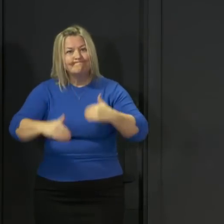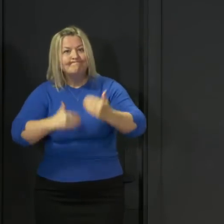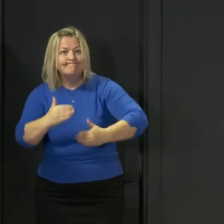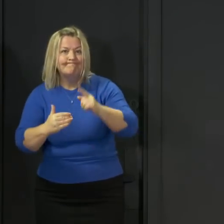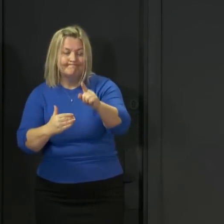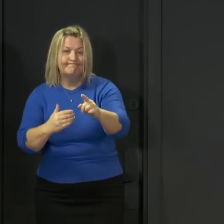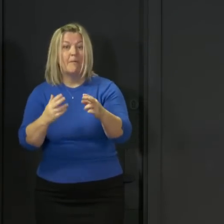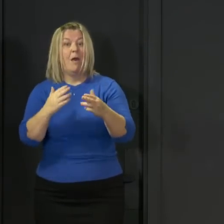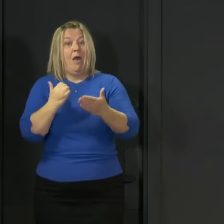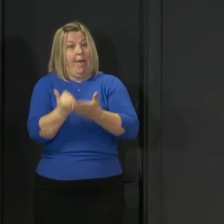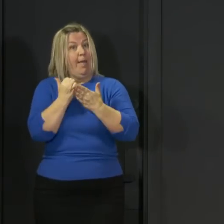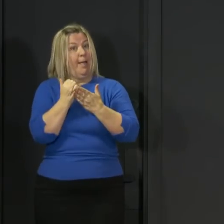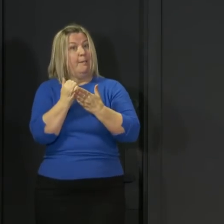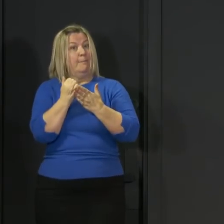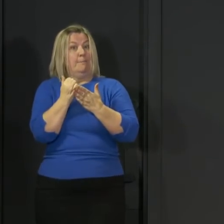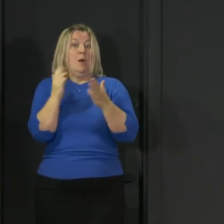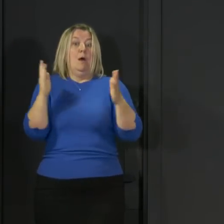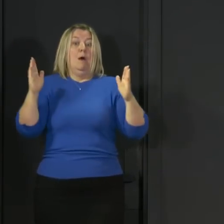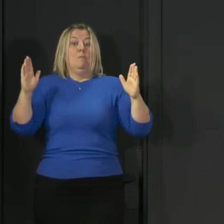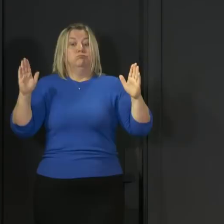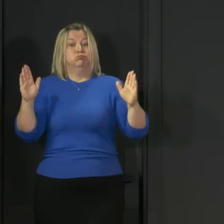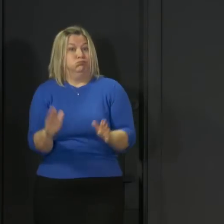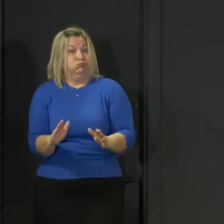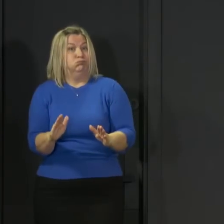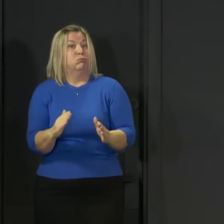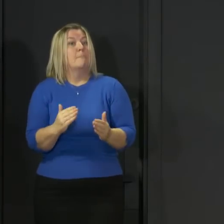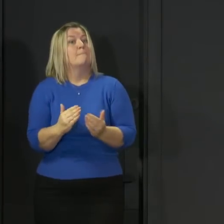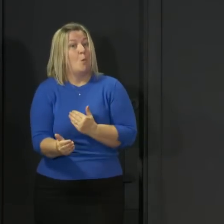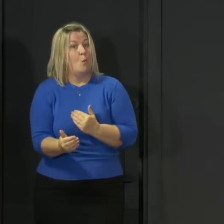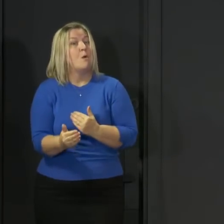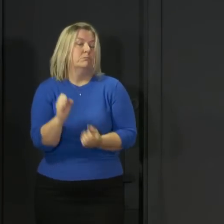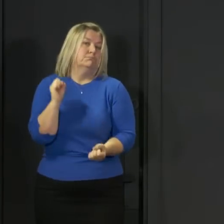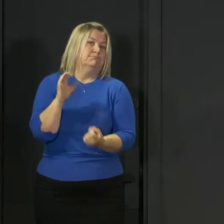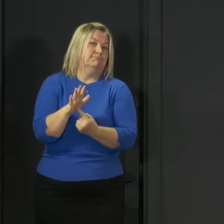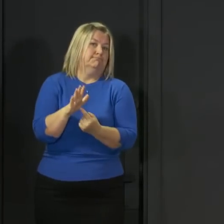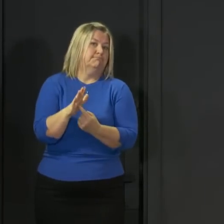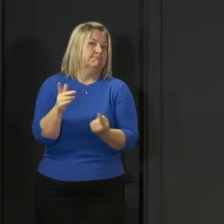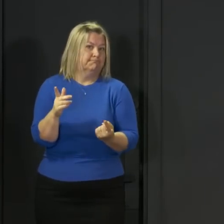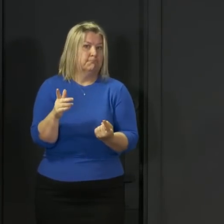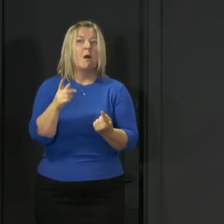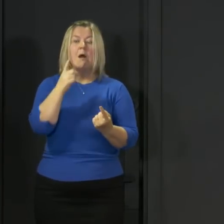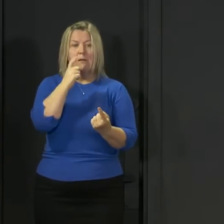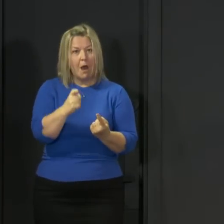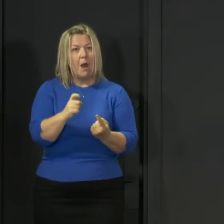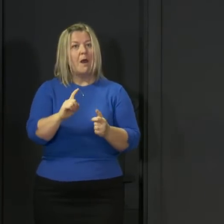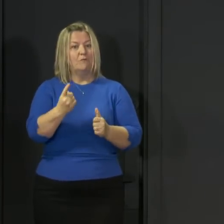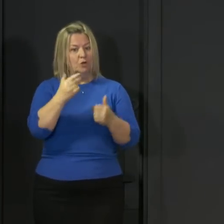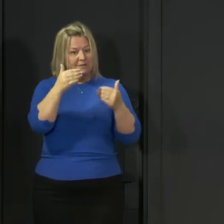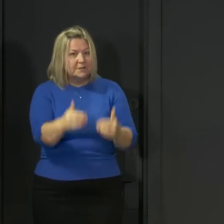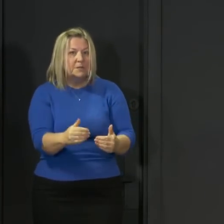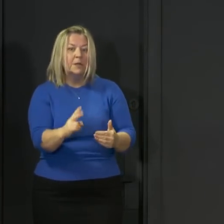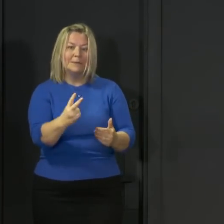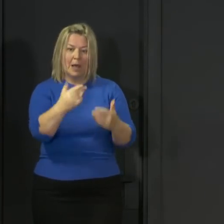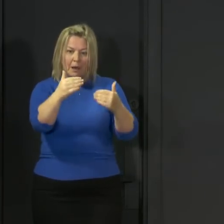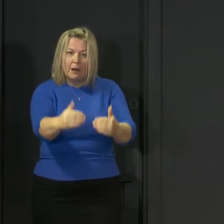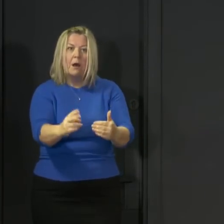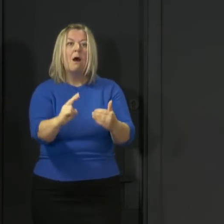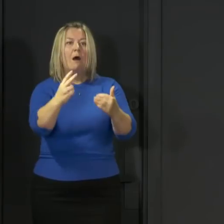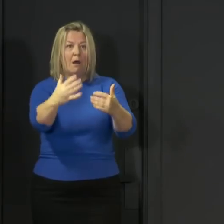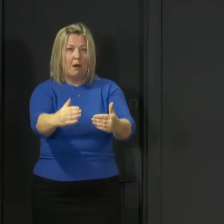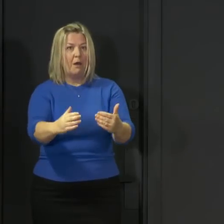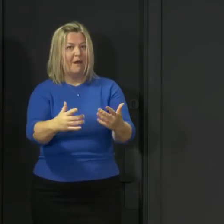the virus more is so important, because that will mean we can start to take these steps with the confidence that we have